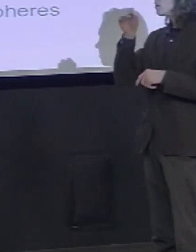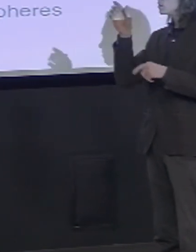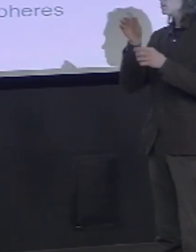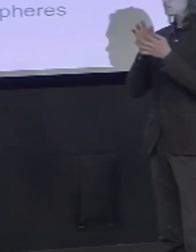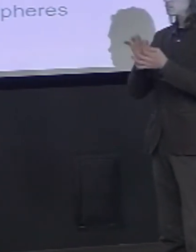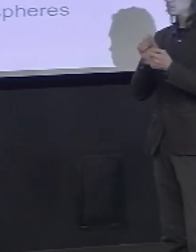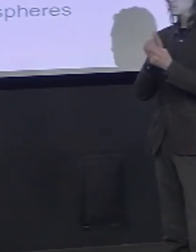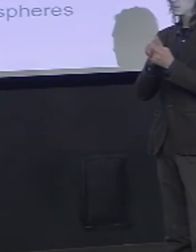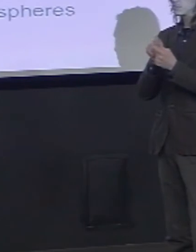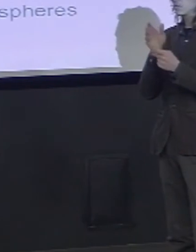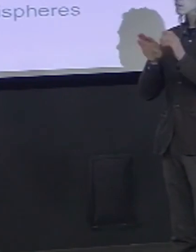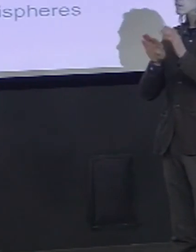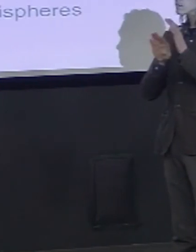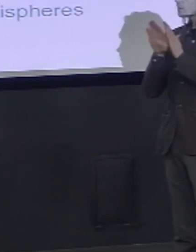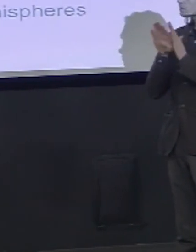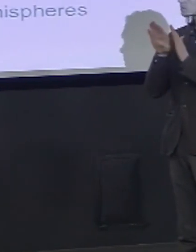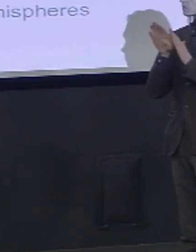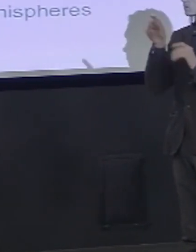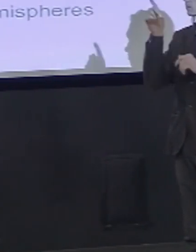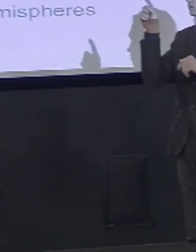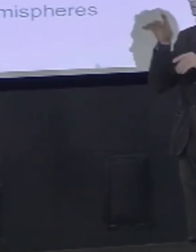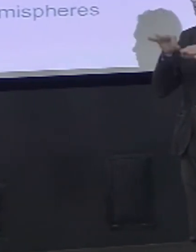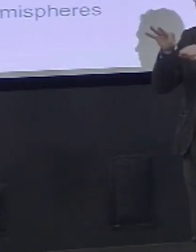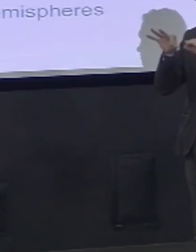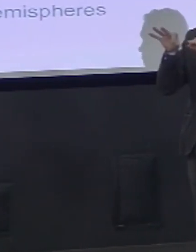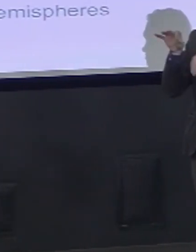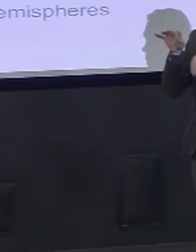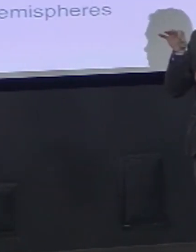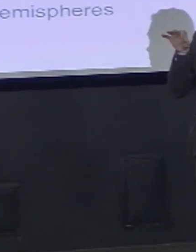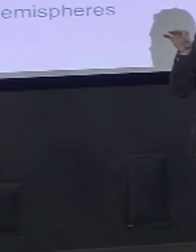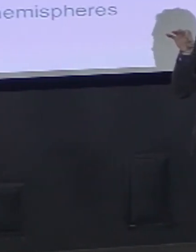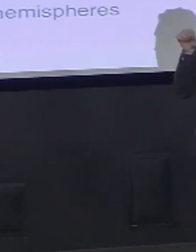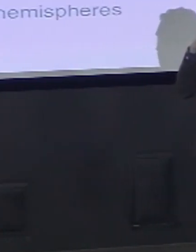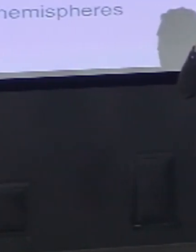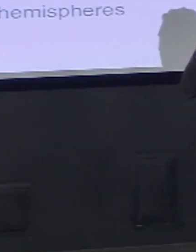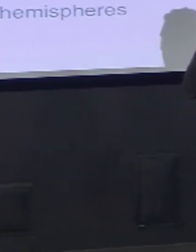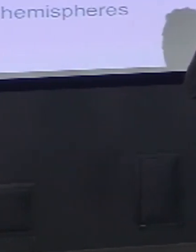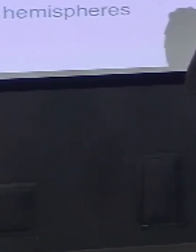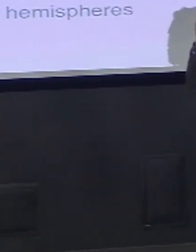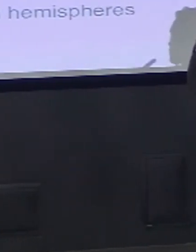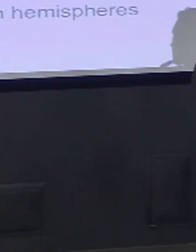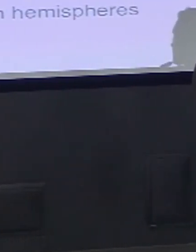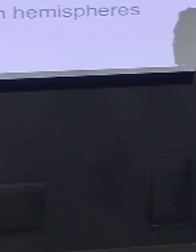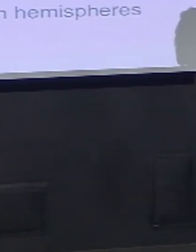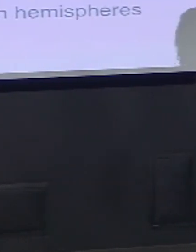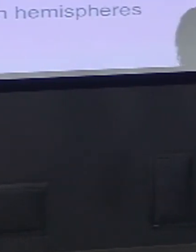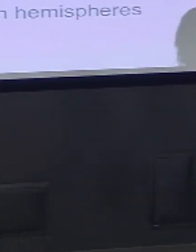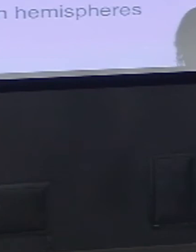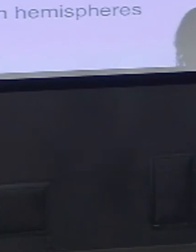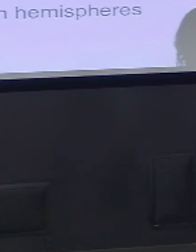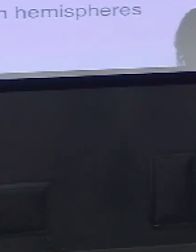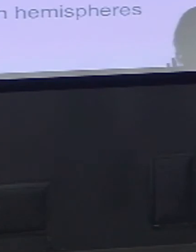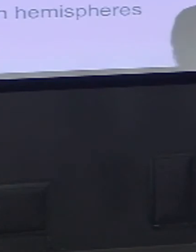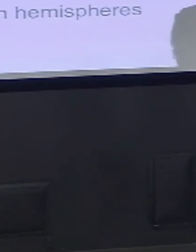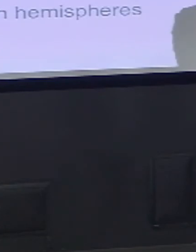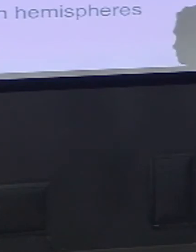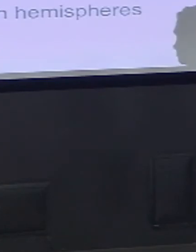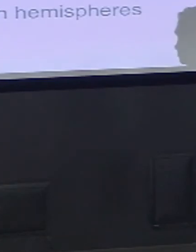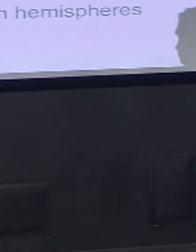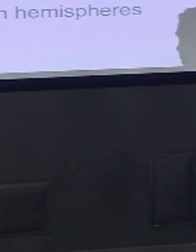how our brain develops. Your one point about development I thought was particularly intriguing. You said